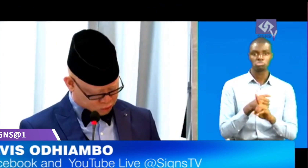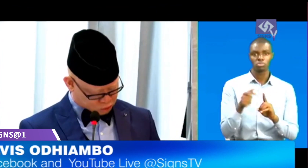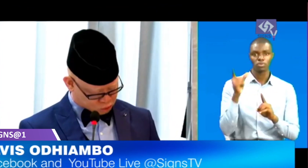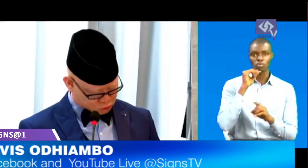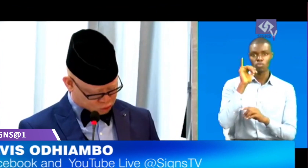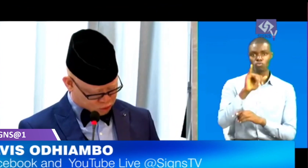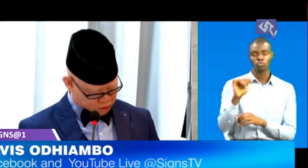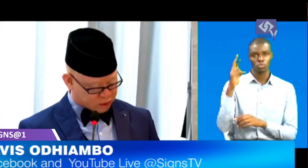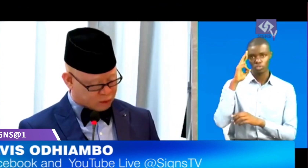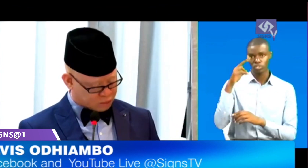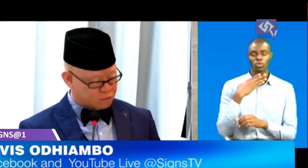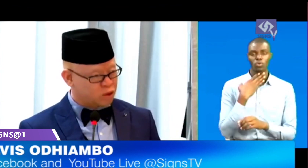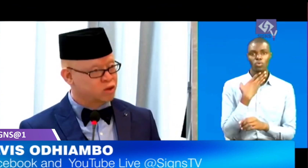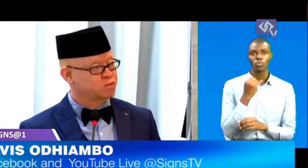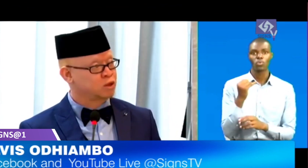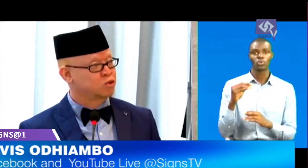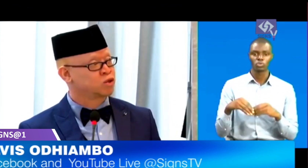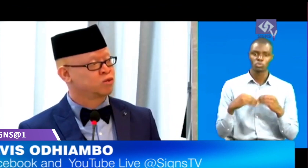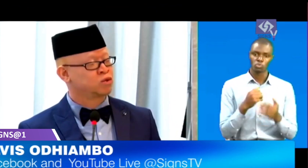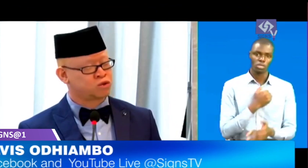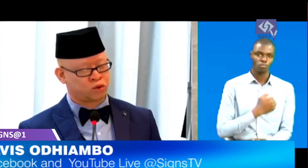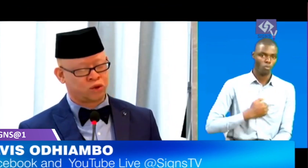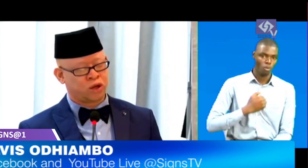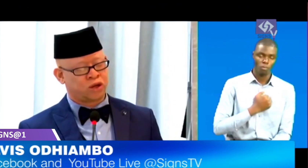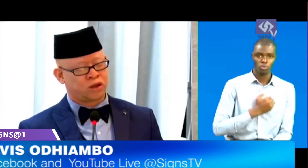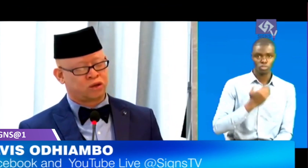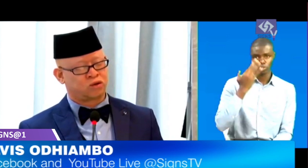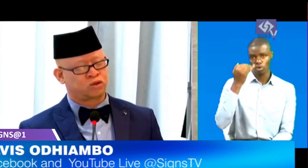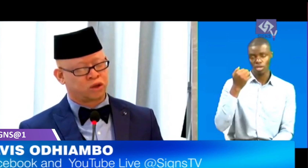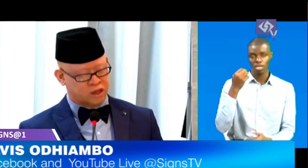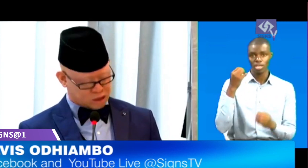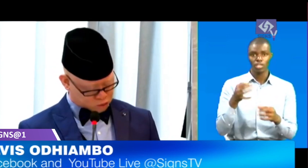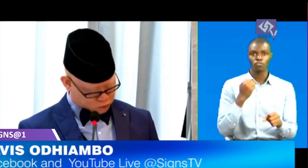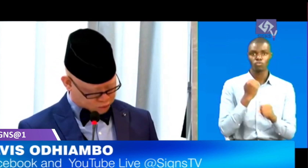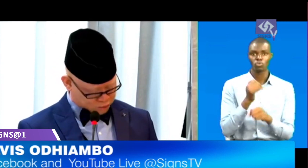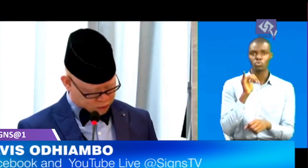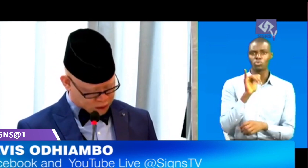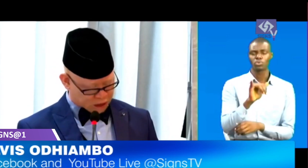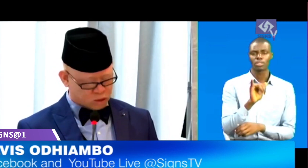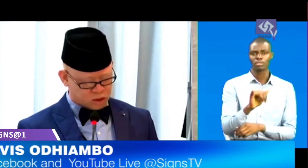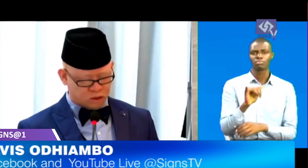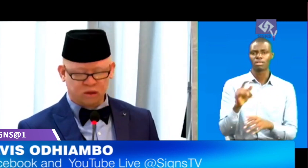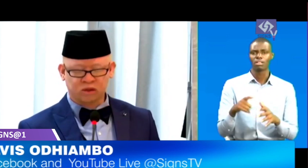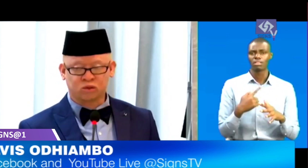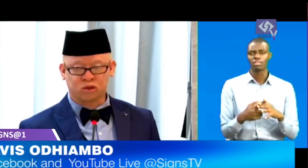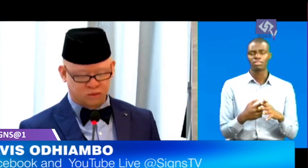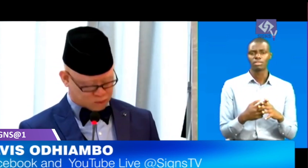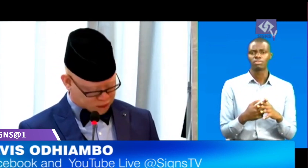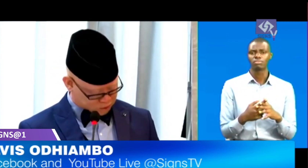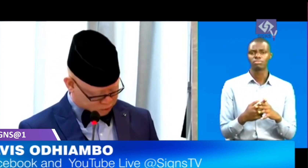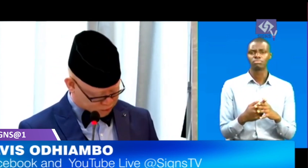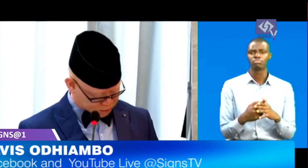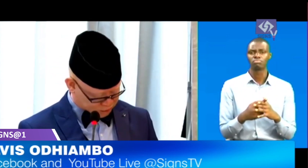want to give our apologies because if you do so then you dissuade kenyans from you dissuade tourists from coming to kenya